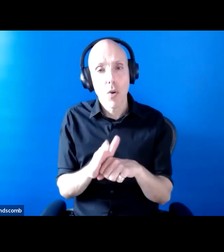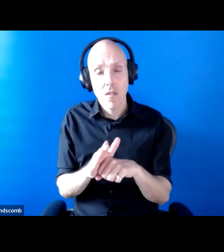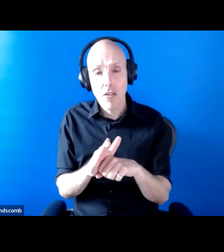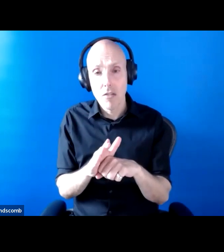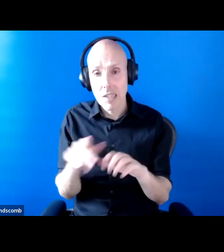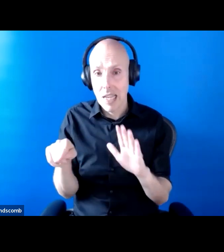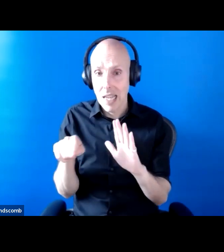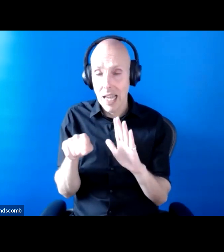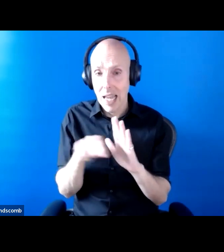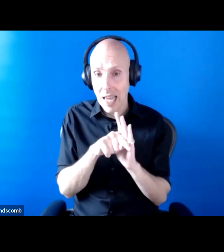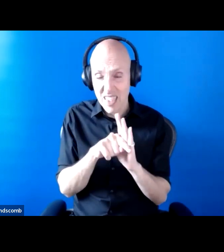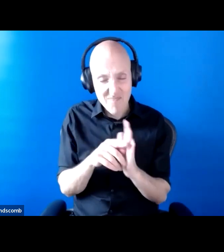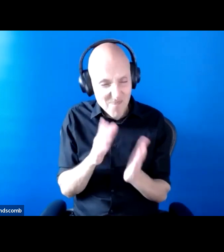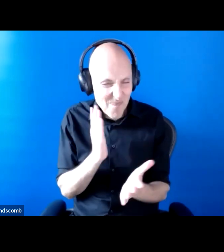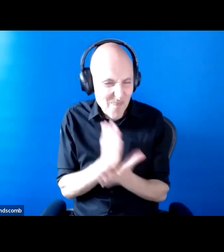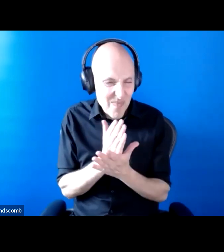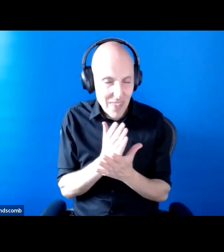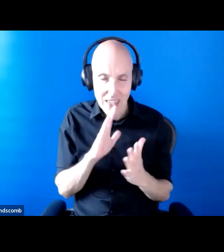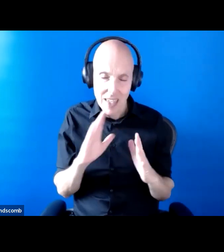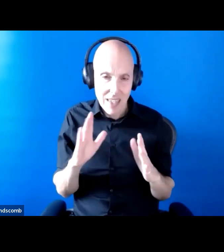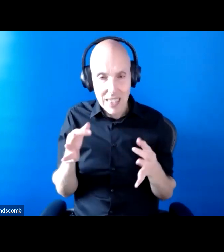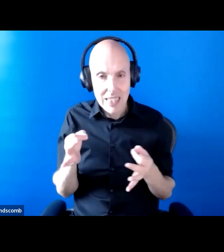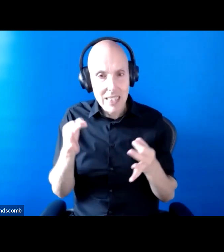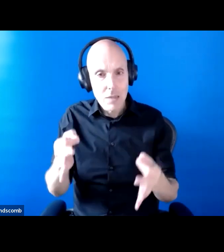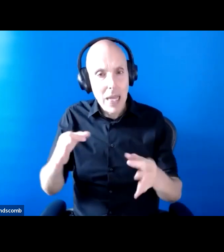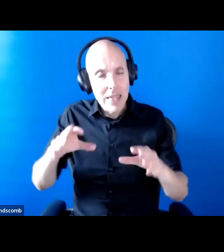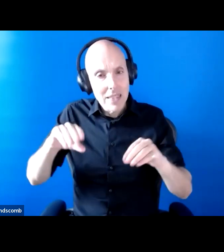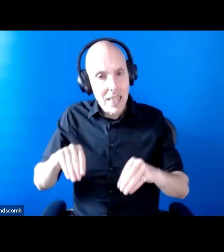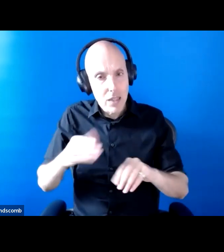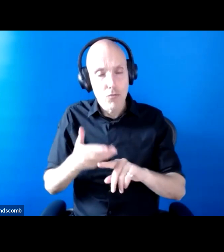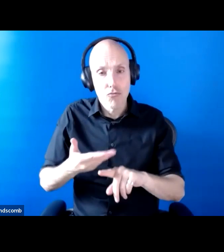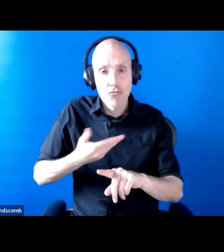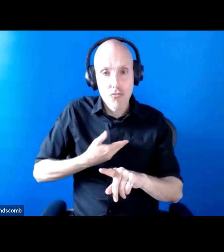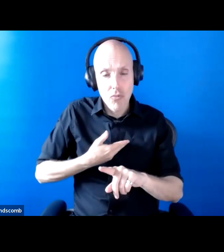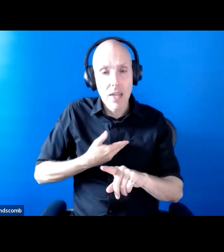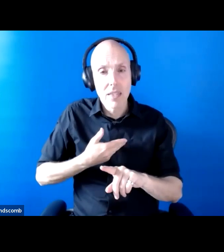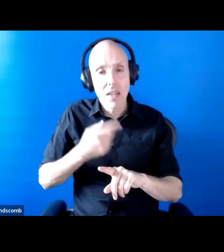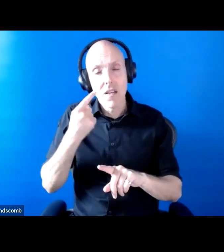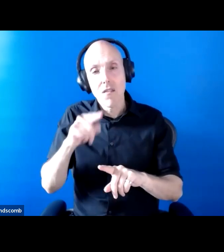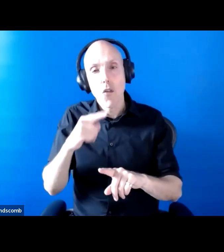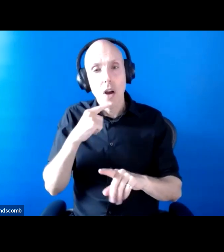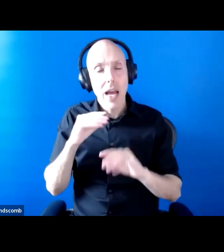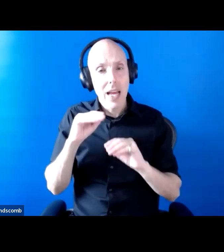suspended the rights to implement your education, health and care plan.